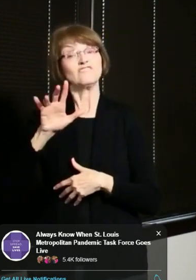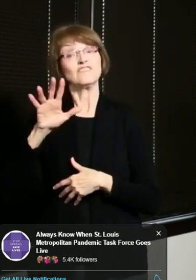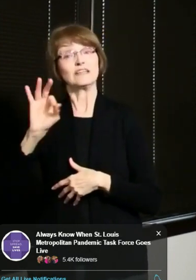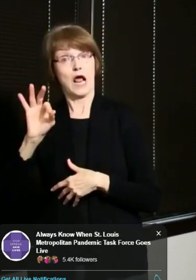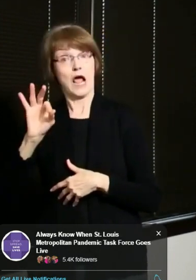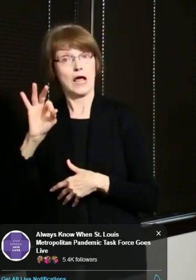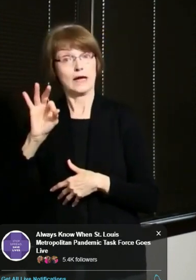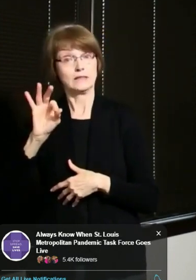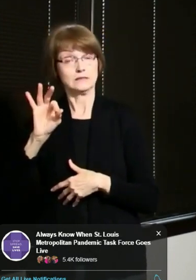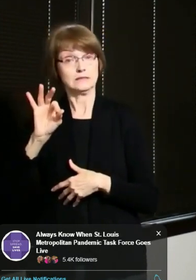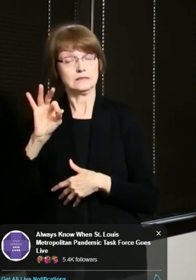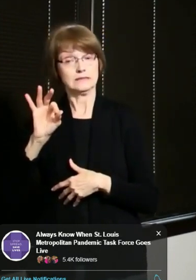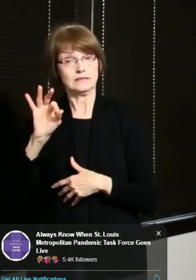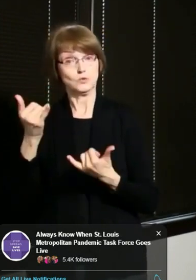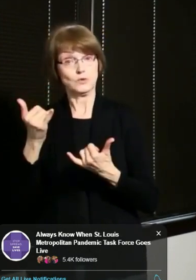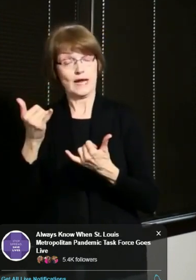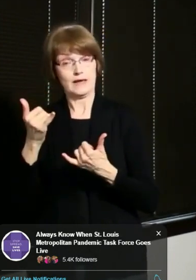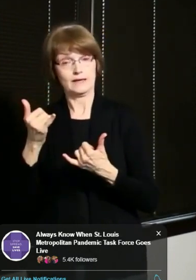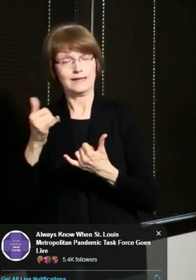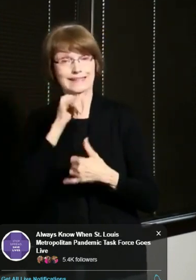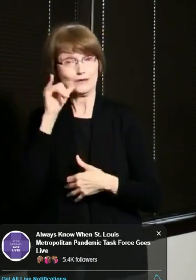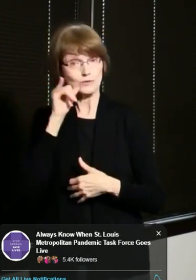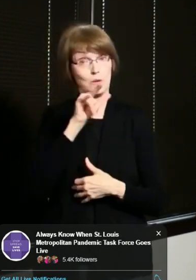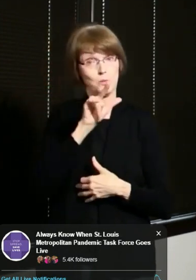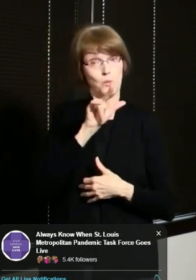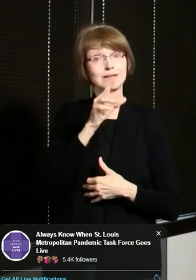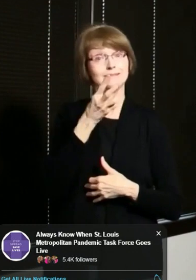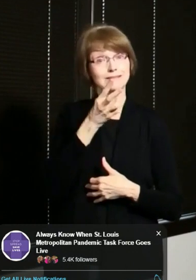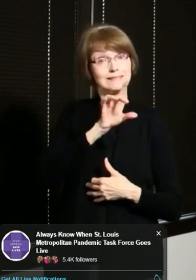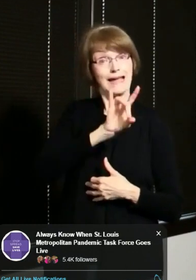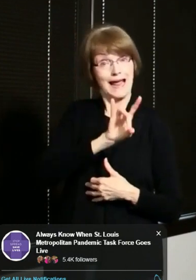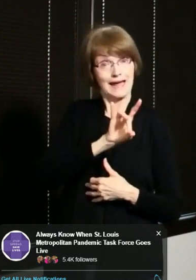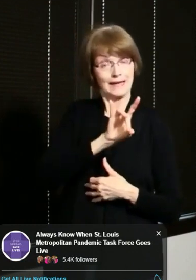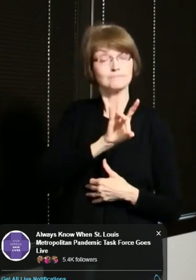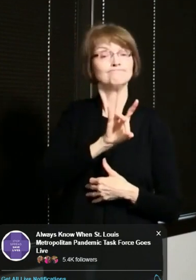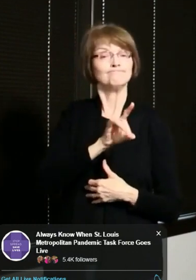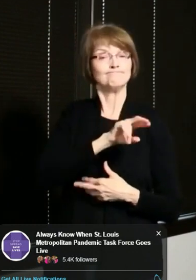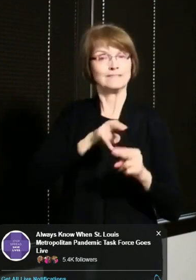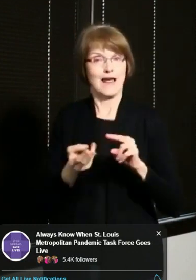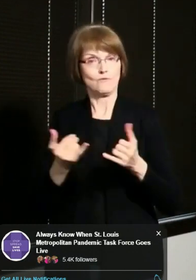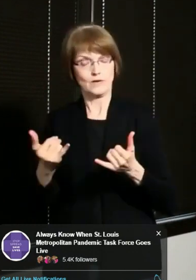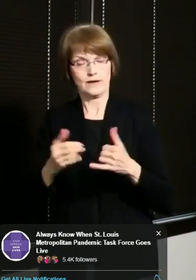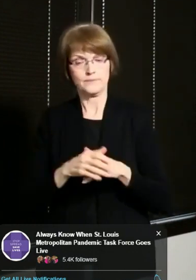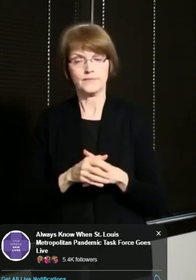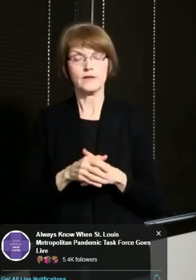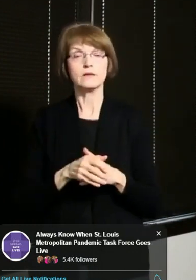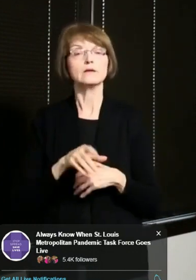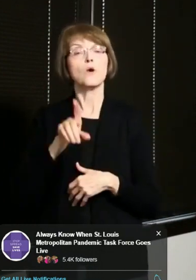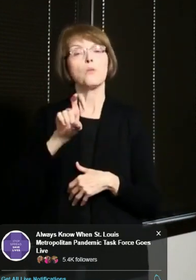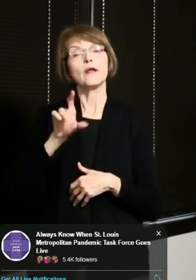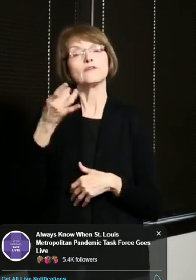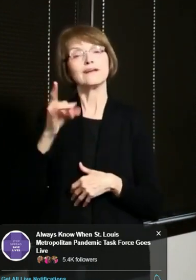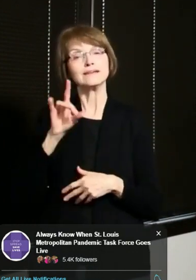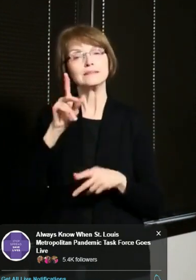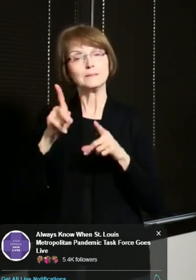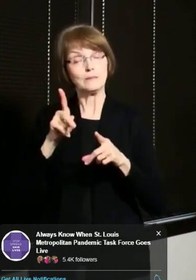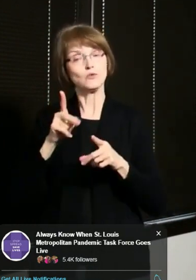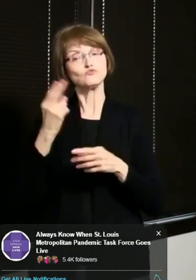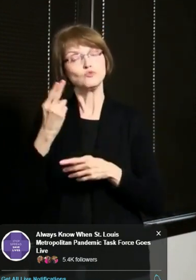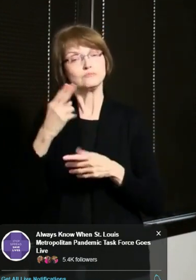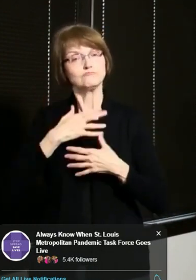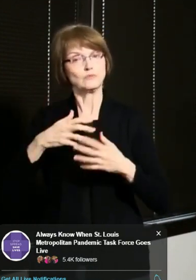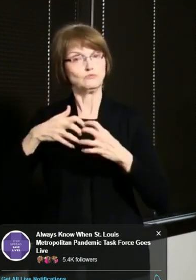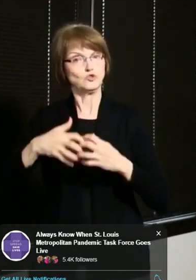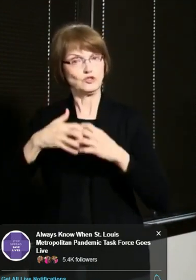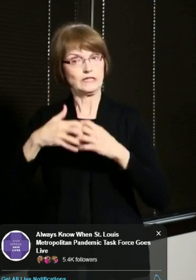down from 168 yesterday. And we have 118 patients on our ventilators, which